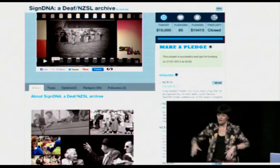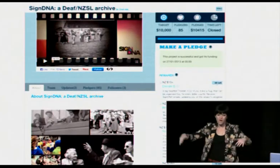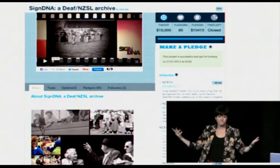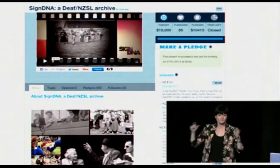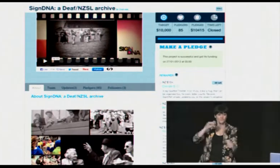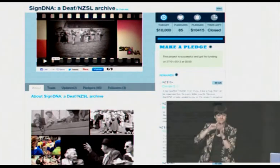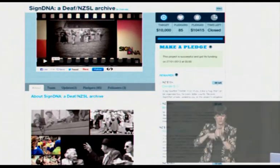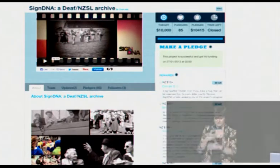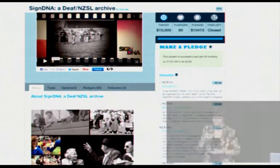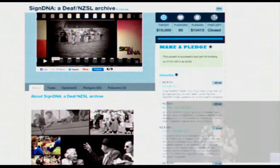they want to.